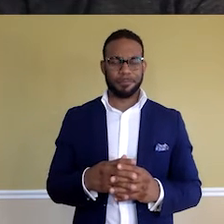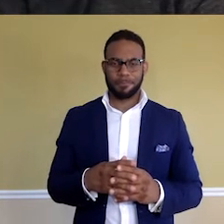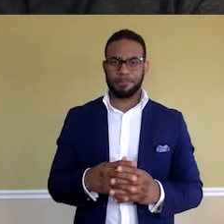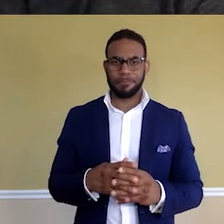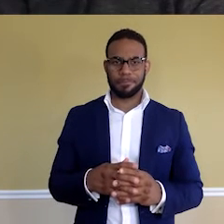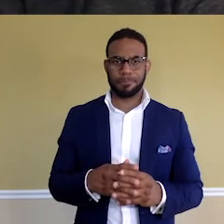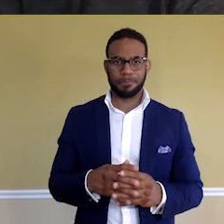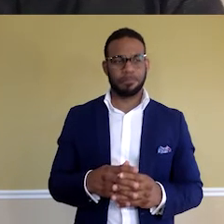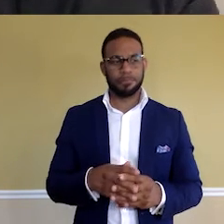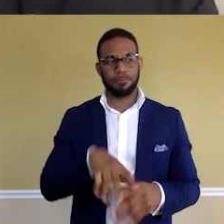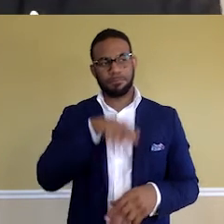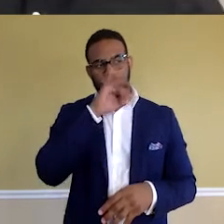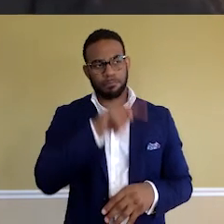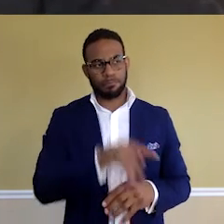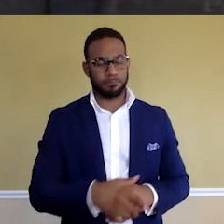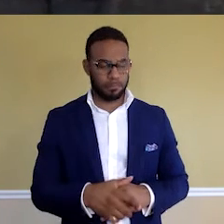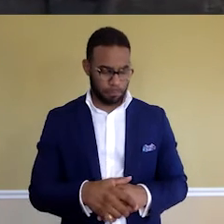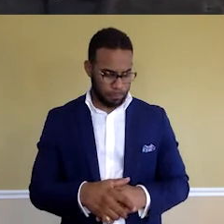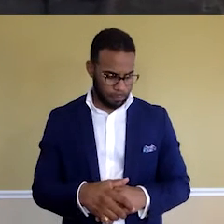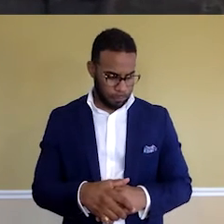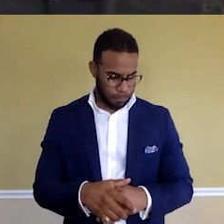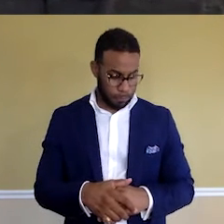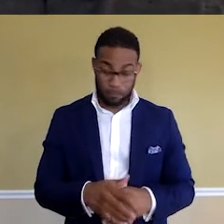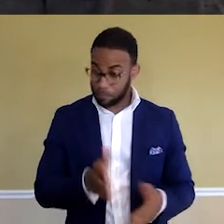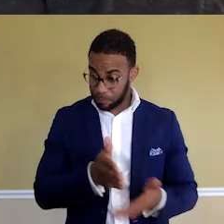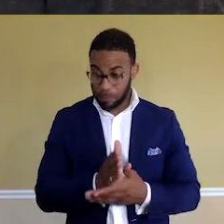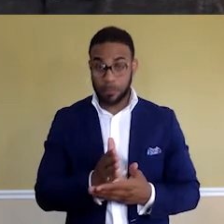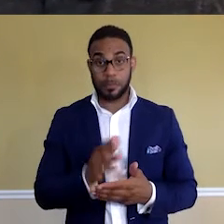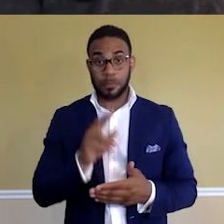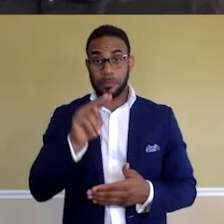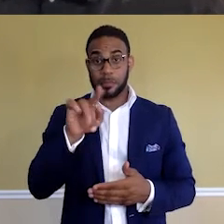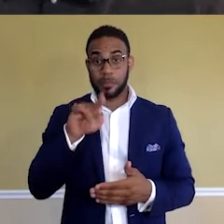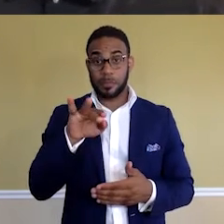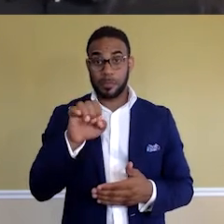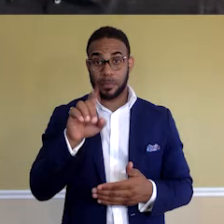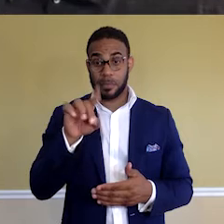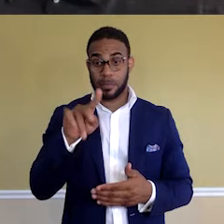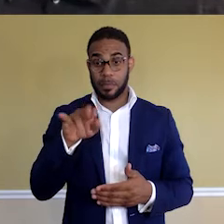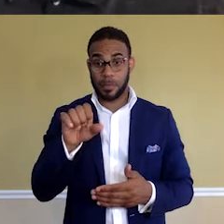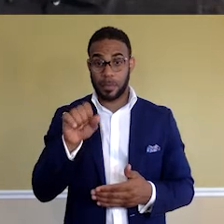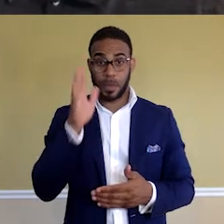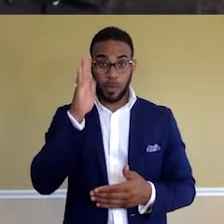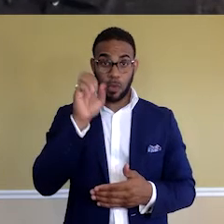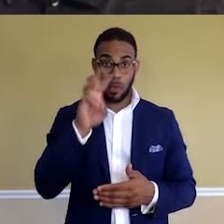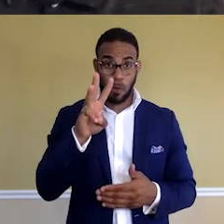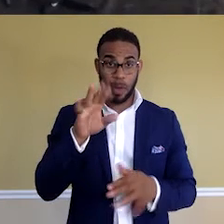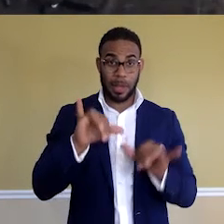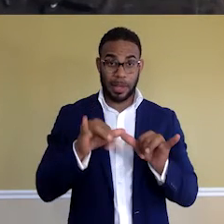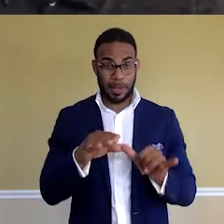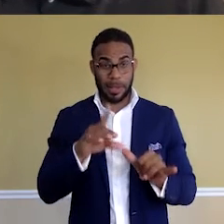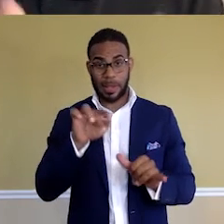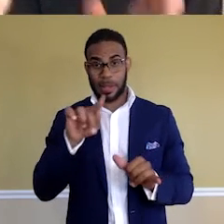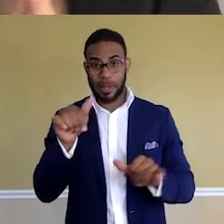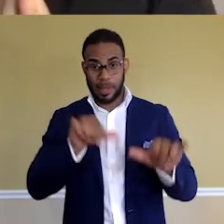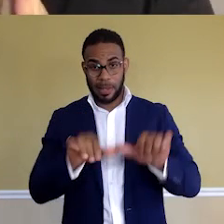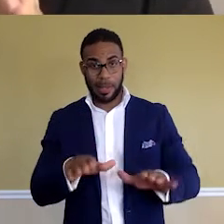I love that. All right. Natalie Davis, future software engineer and data scientist. Thank you.